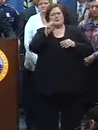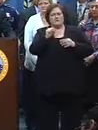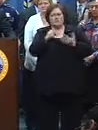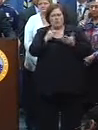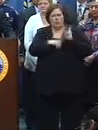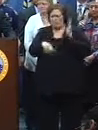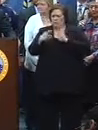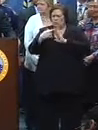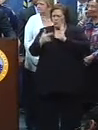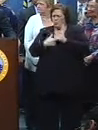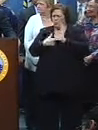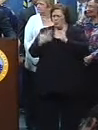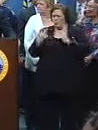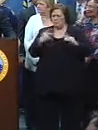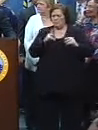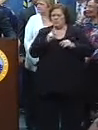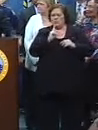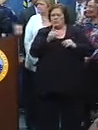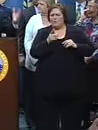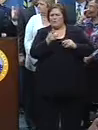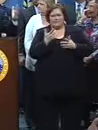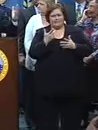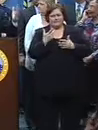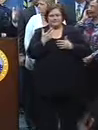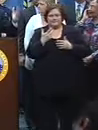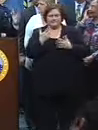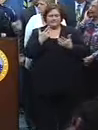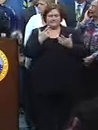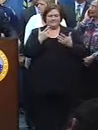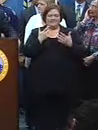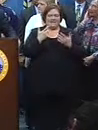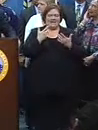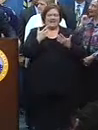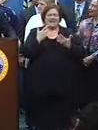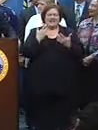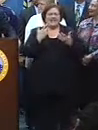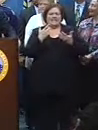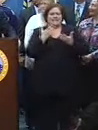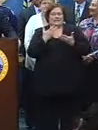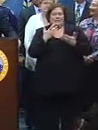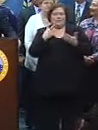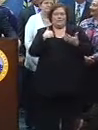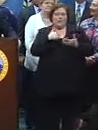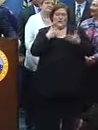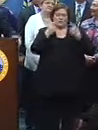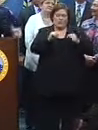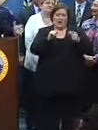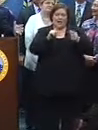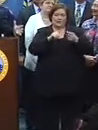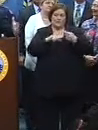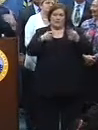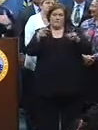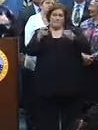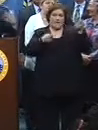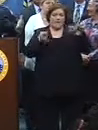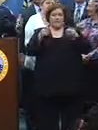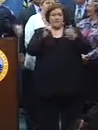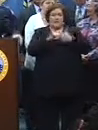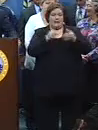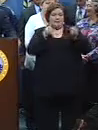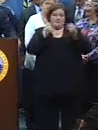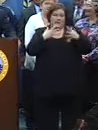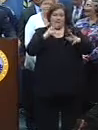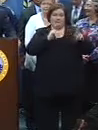rule that you can clarify that? This is a moving target, obviously. And, again, when you're trying to manage that many people, and I'll